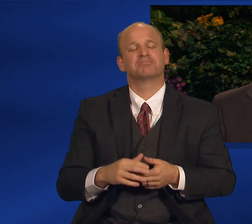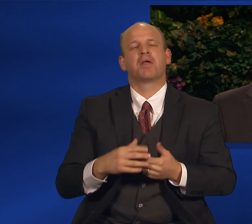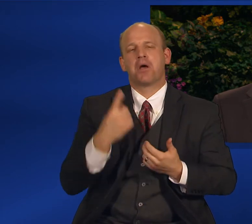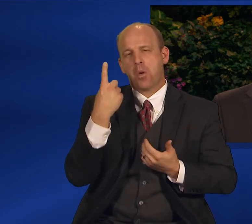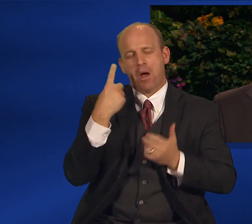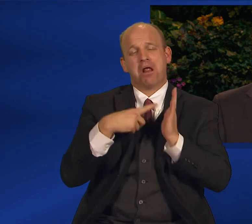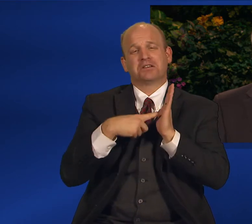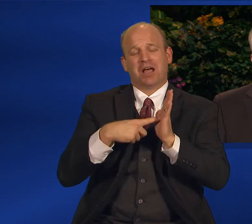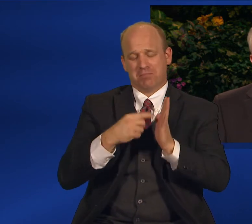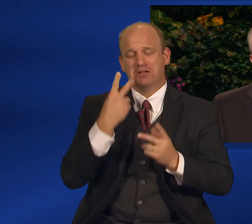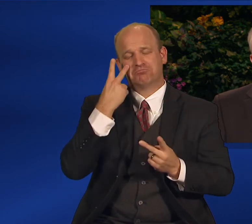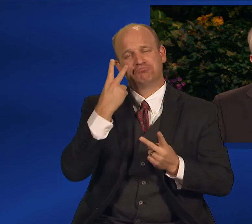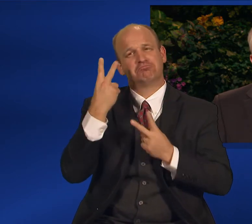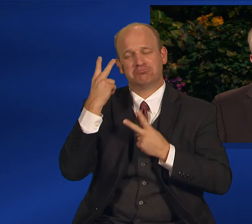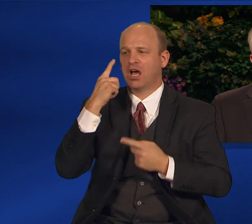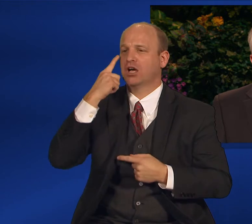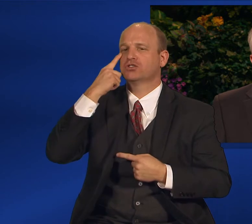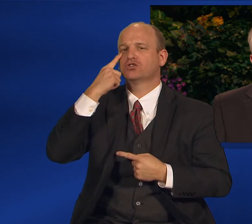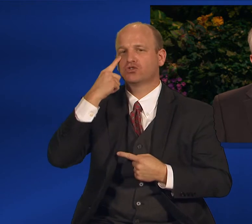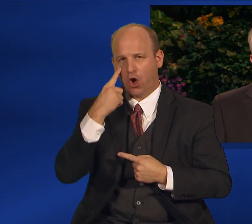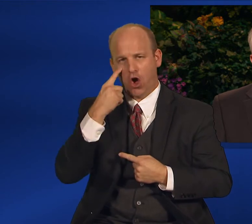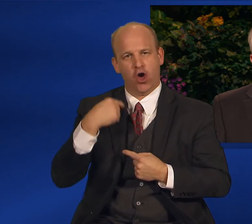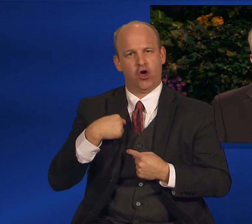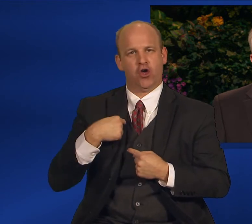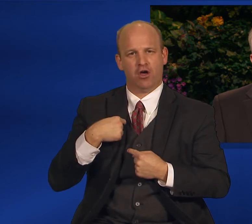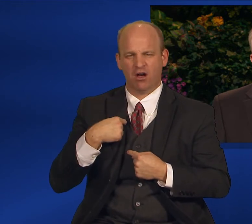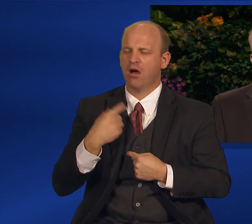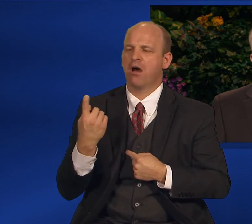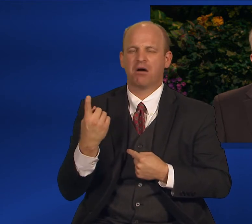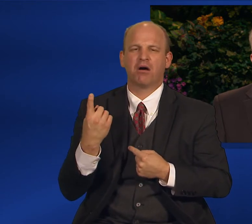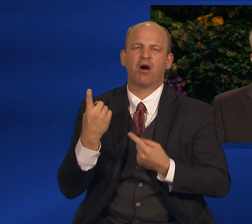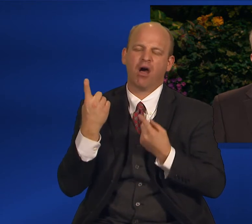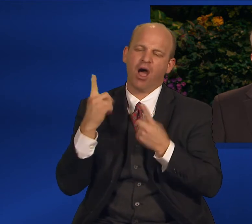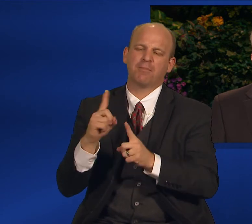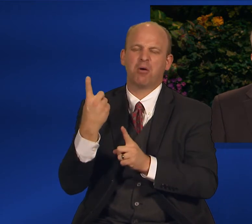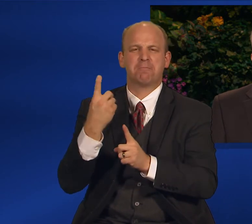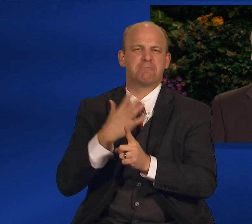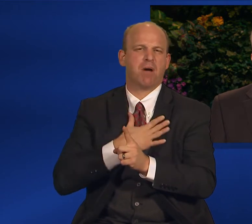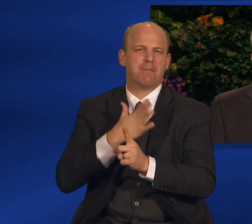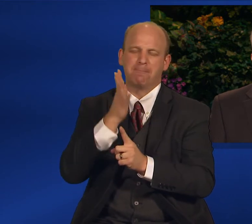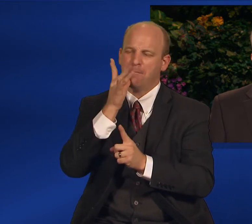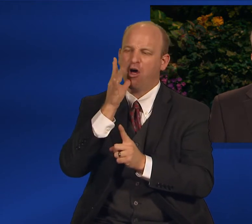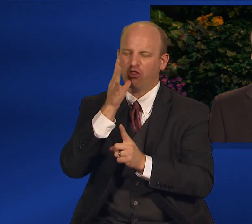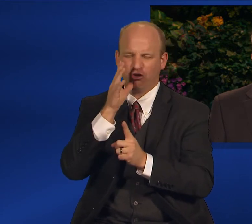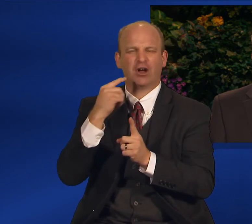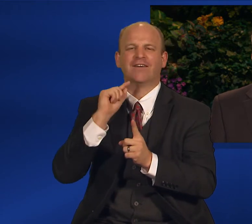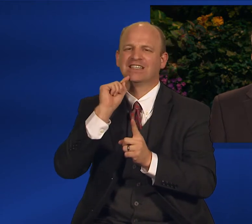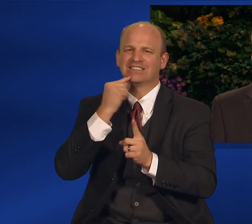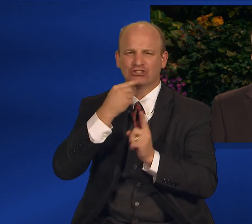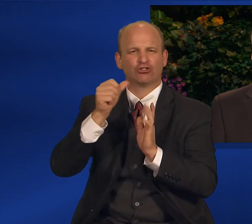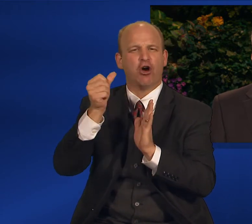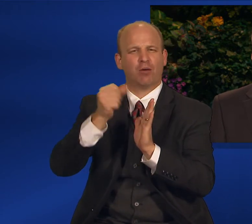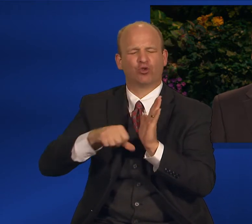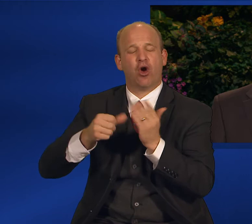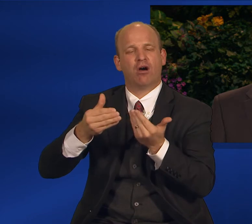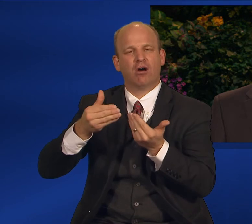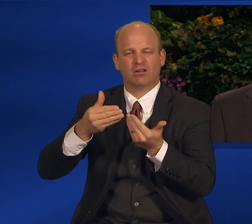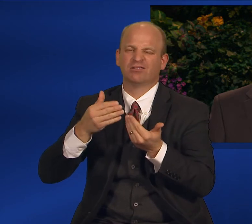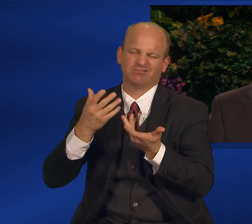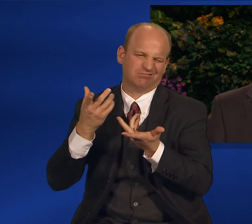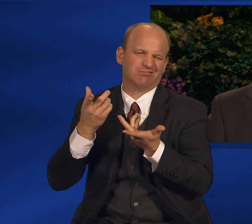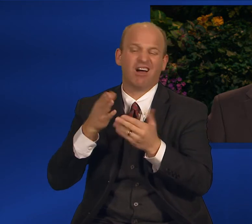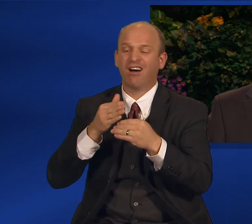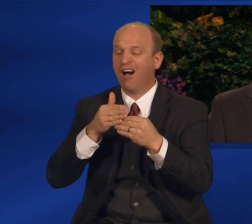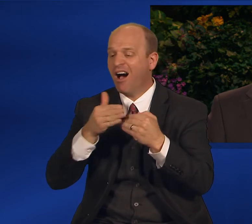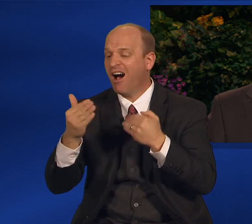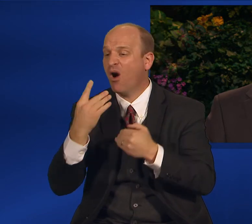young, my mother underwent a serious operation that nearly took her life and left her bedridden, much of the time,